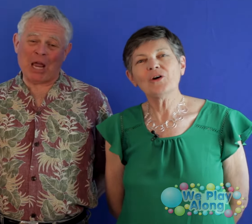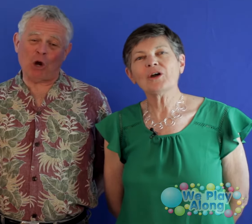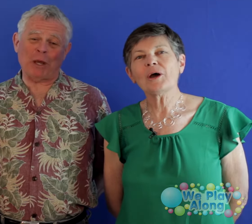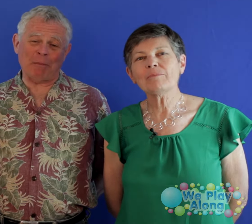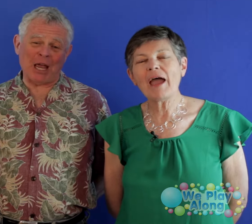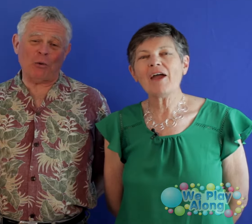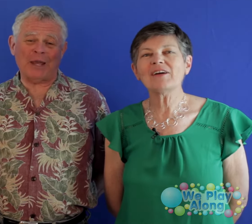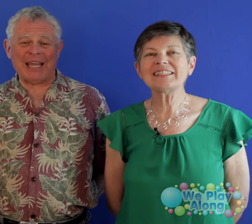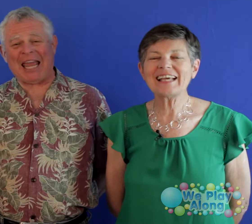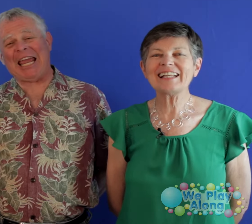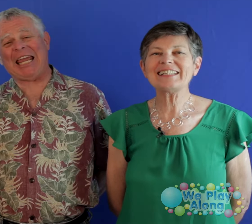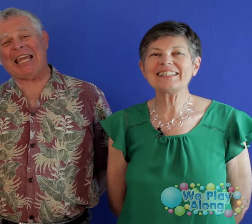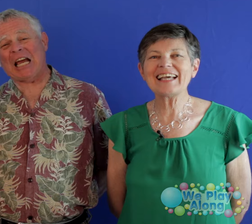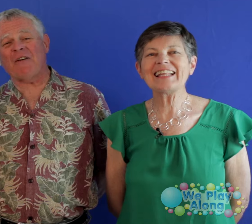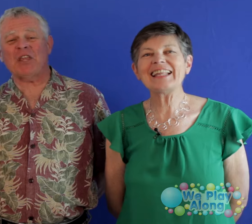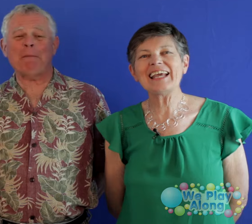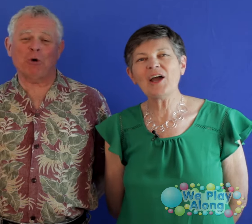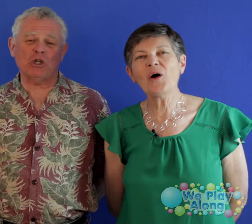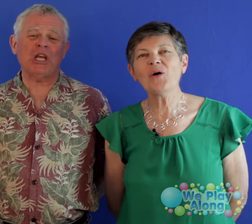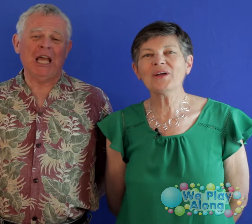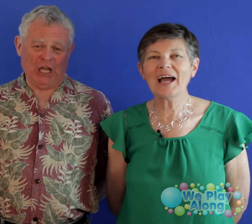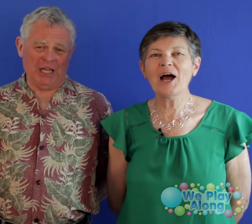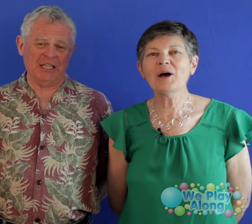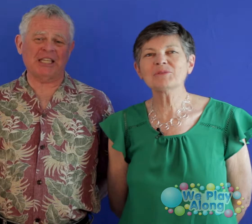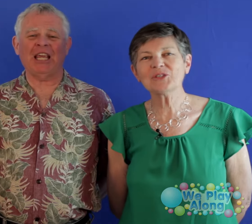Lucabarra may Lucabarra may be.